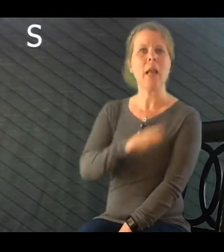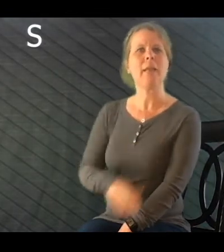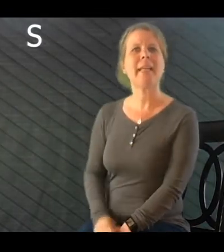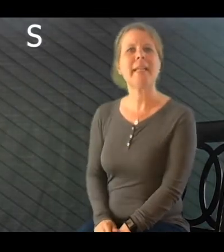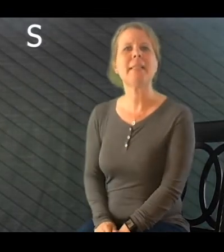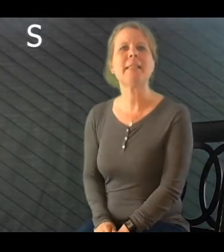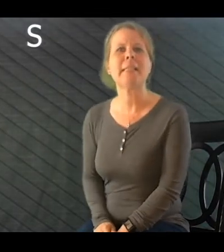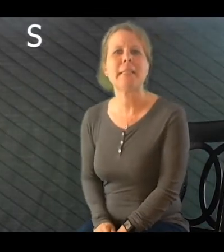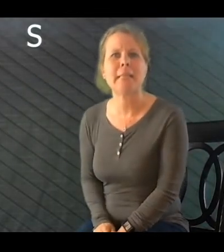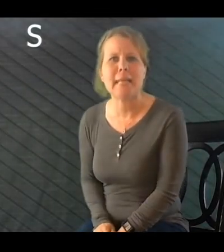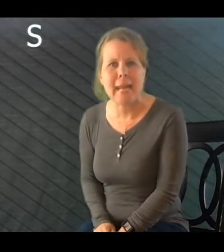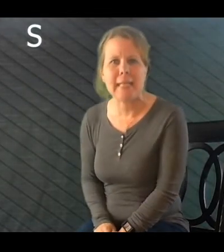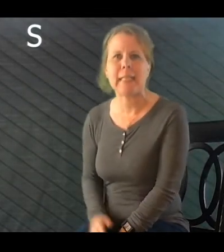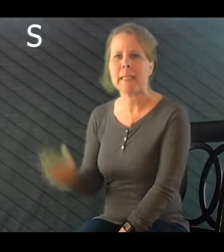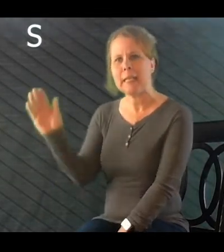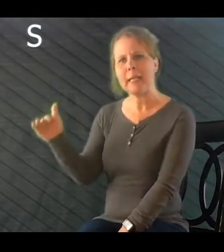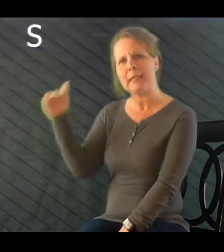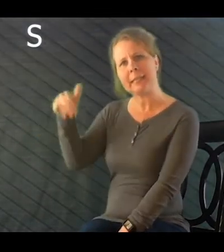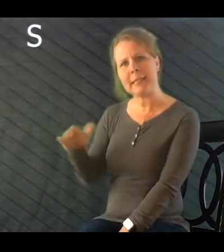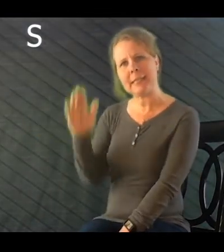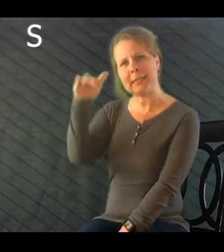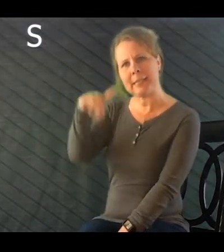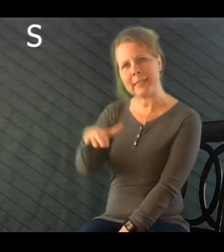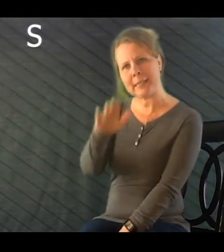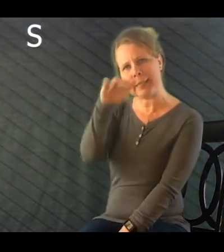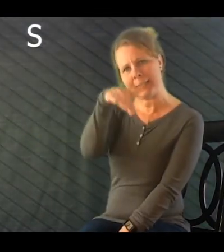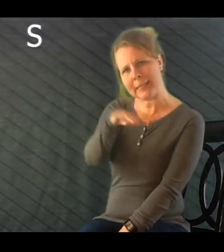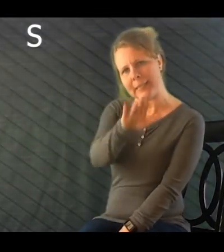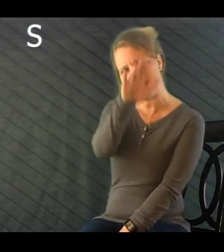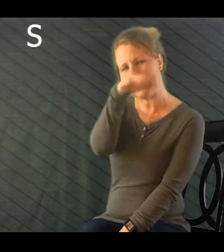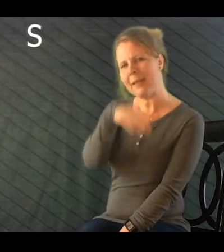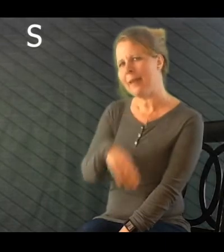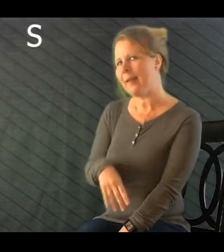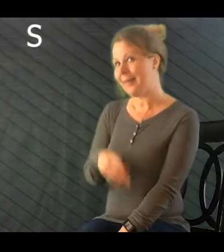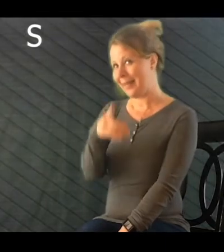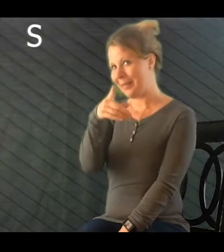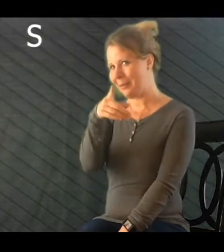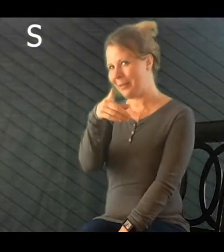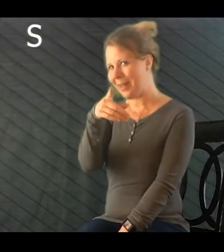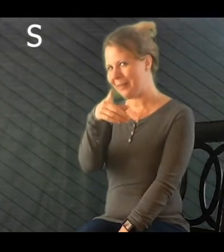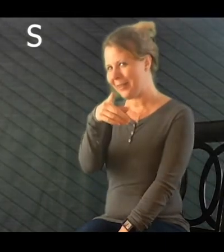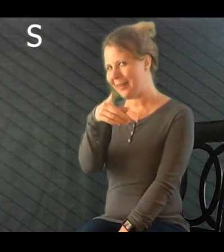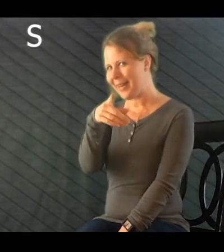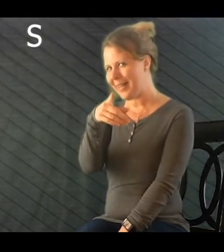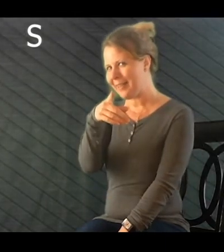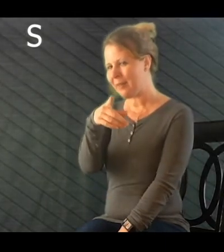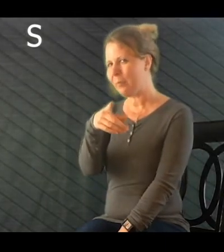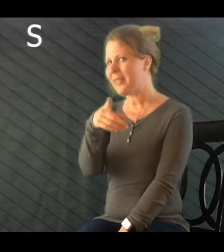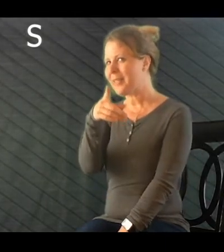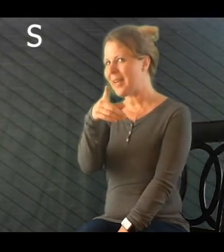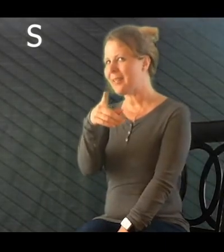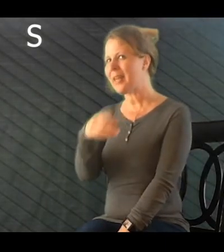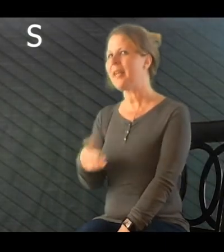like in snake. Ssss. Can you do that with your hand? What does S say?